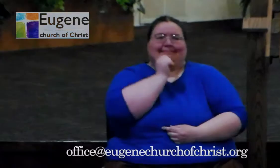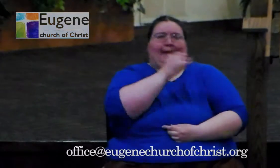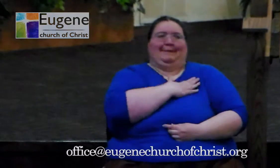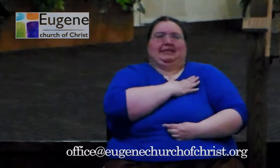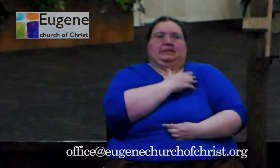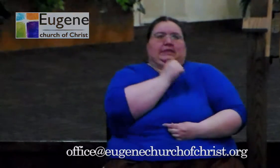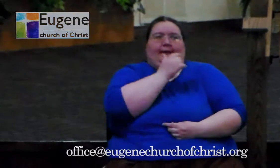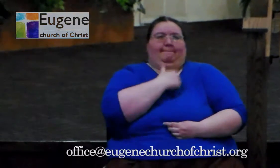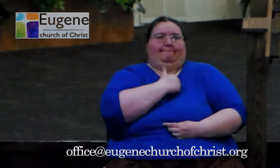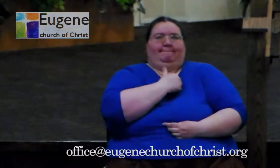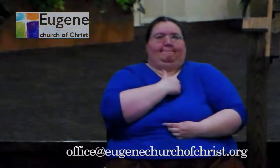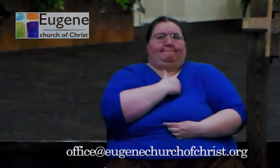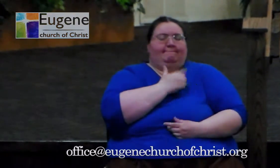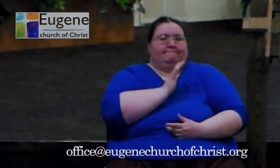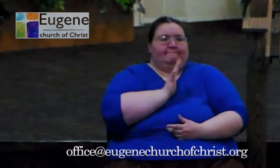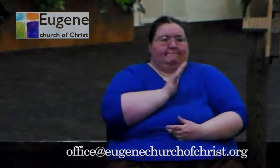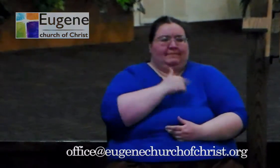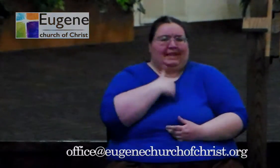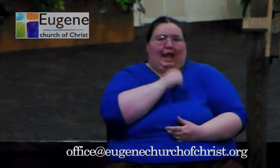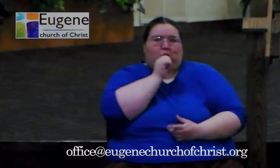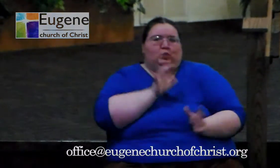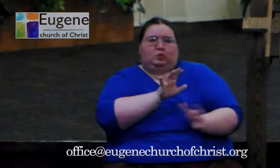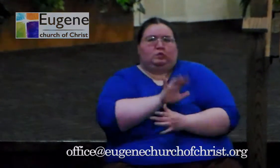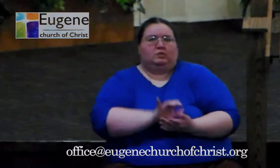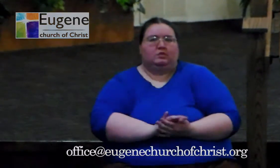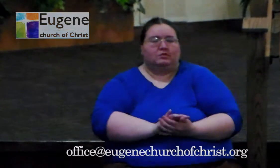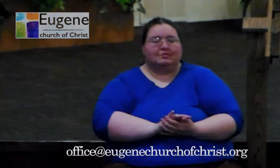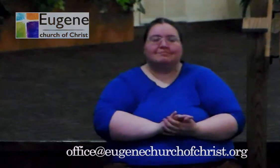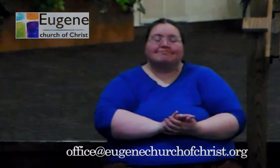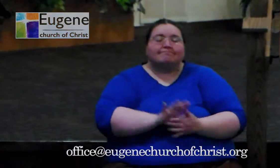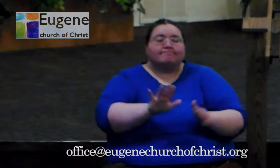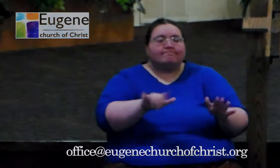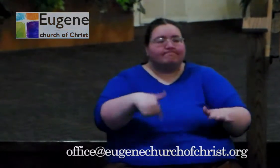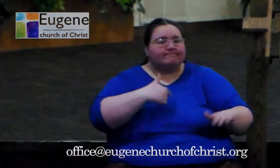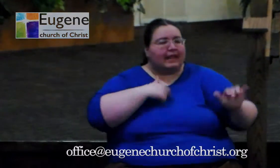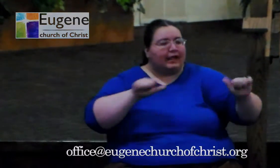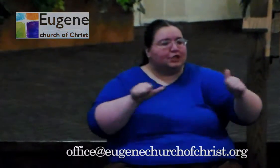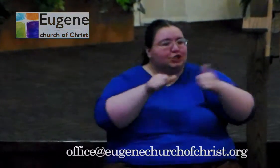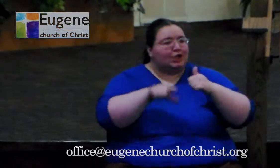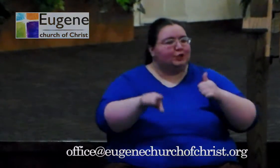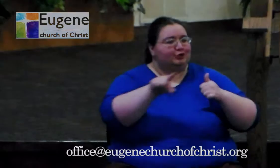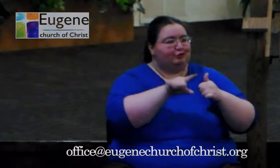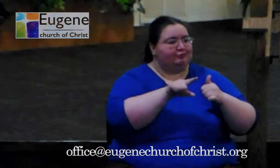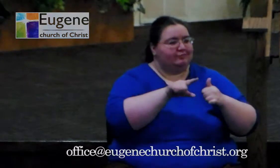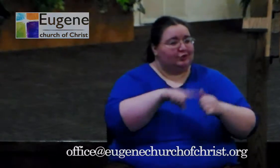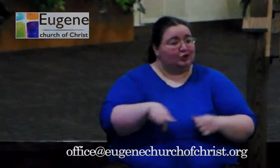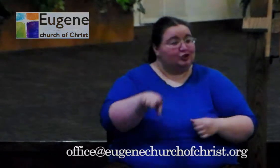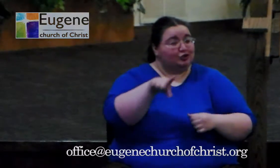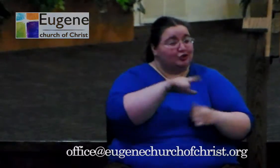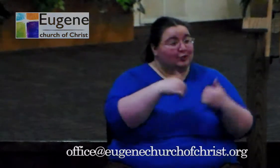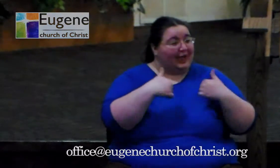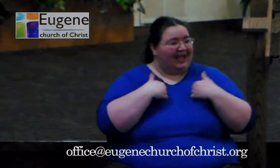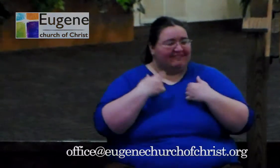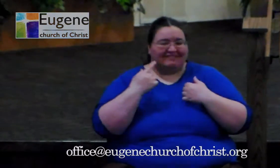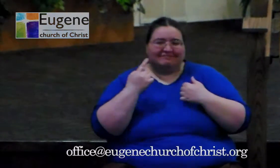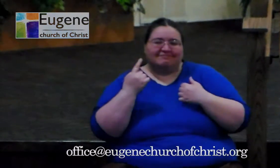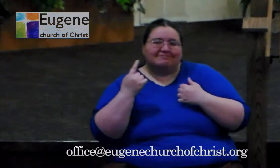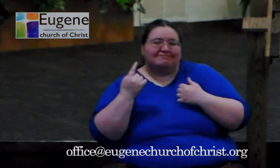That's not... I would challenge you that you have something that you are interested in that you talk to people